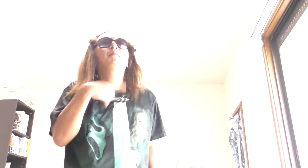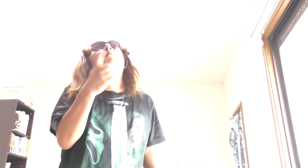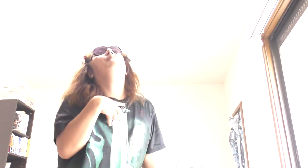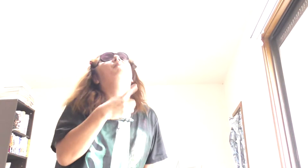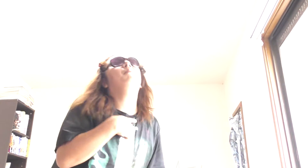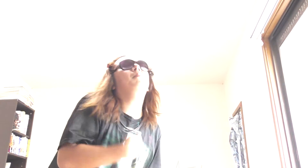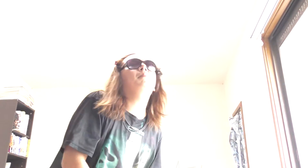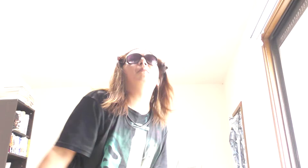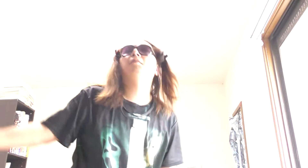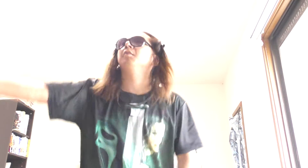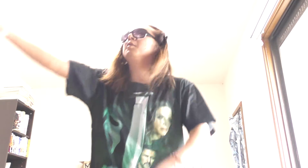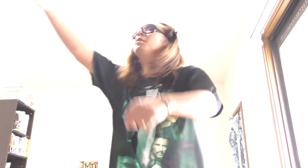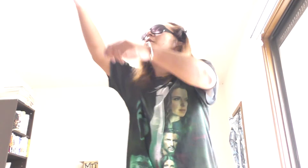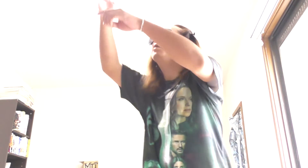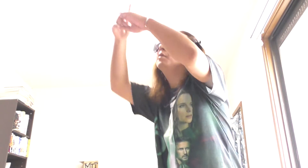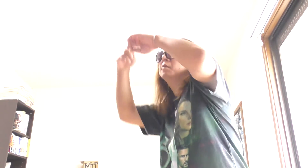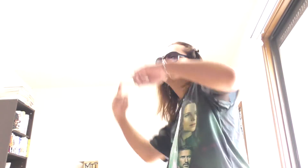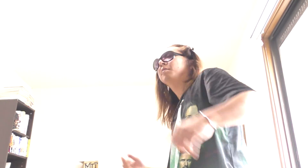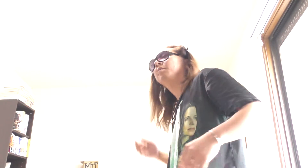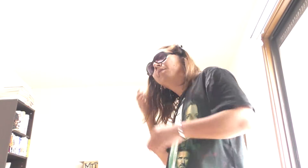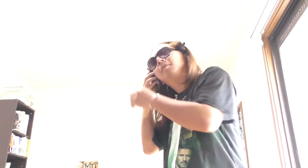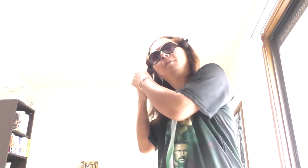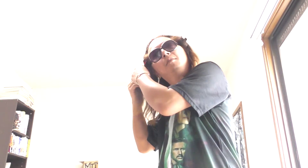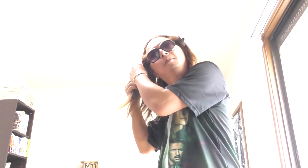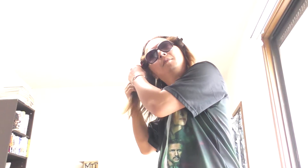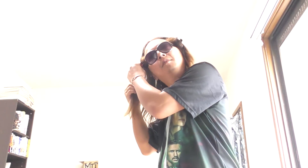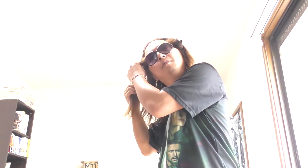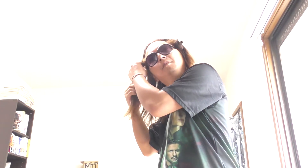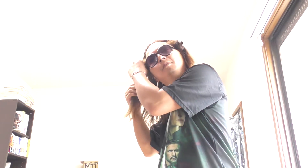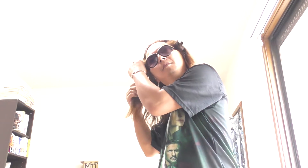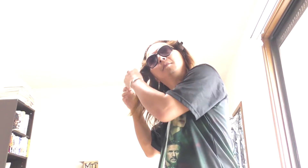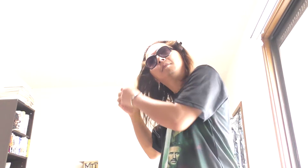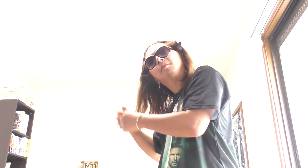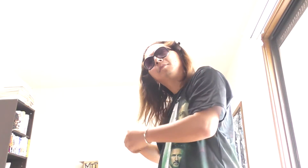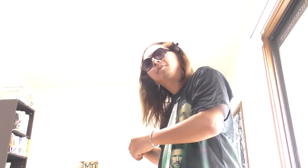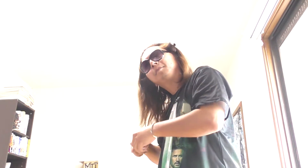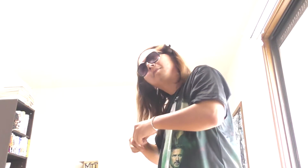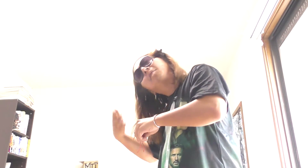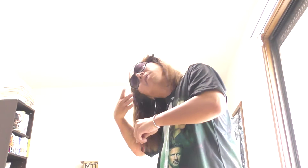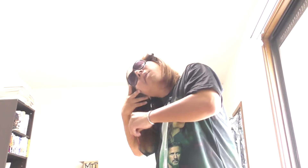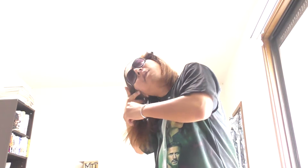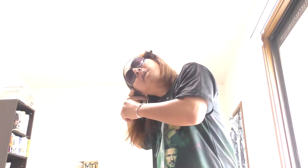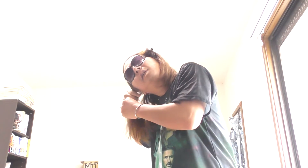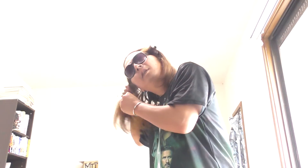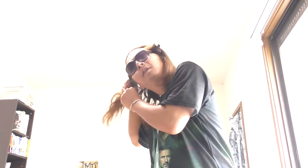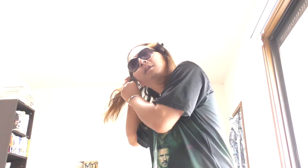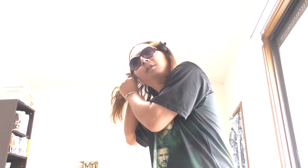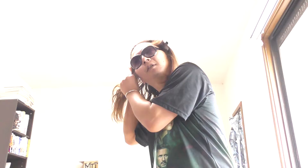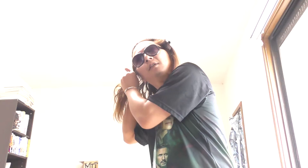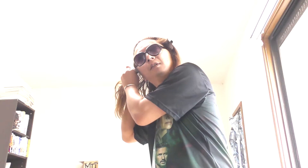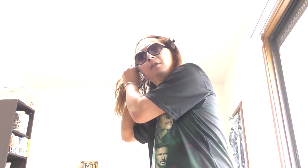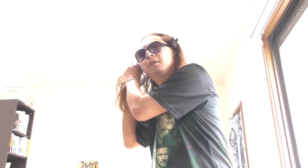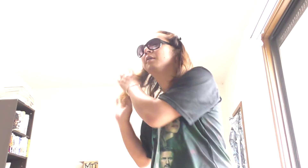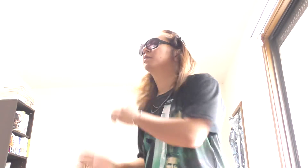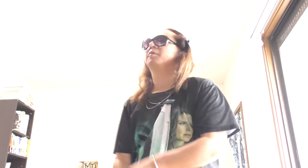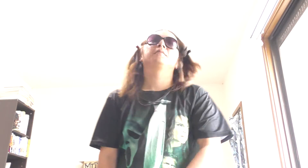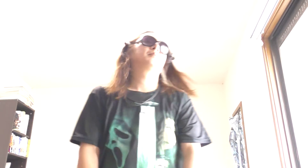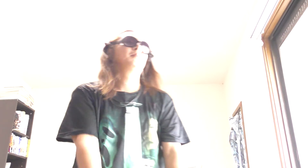again. Last Christmas, I gave you my heart, but the very next day, you